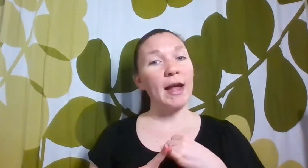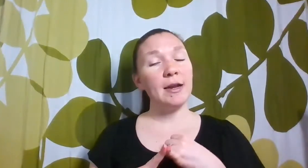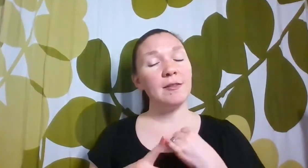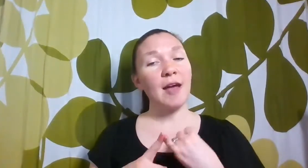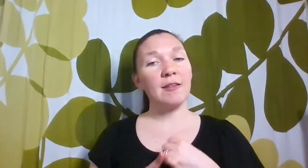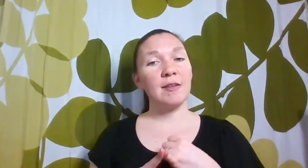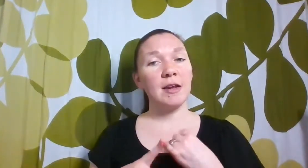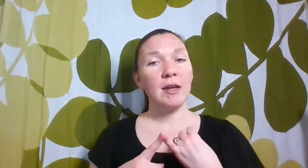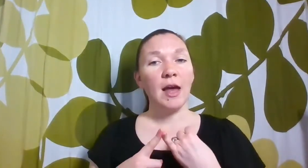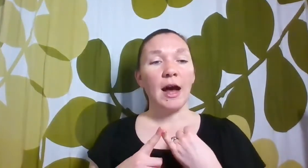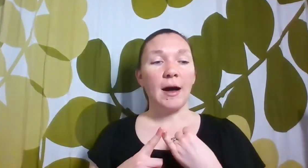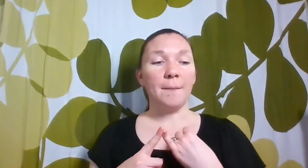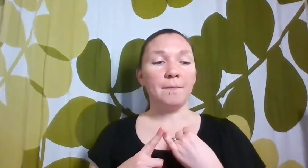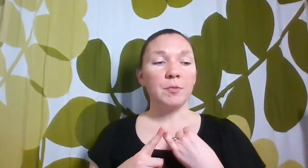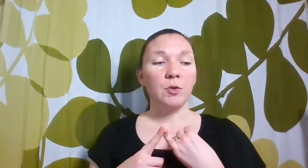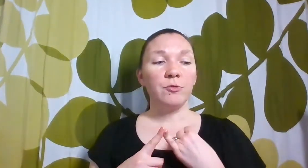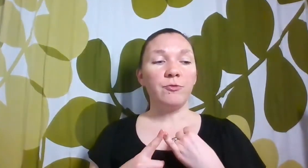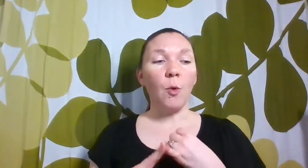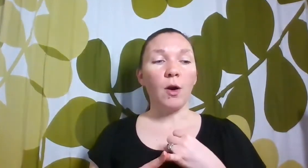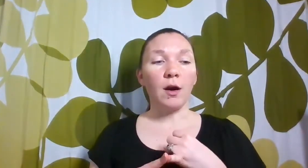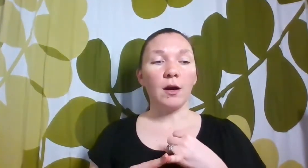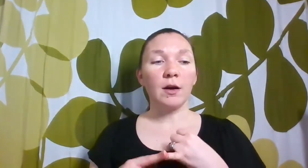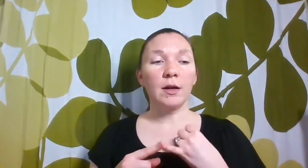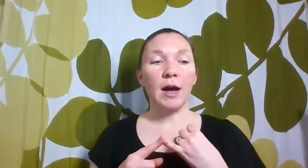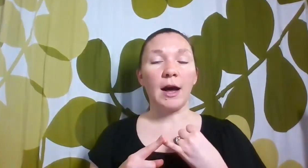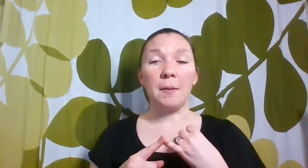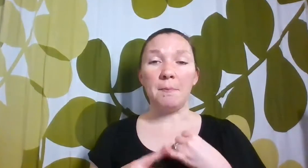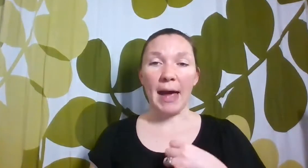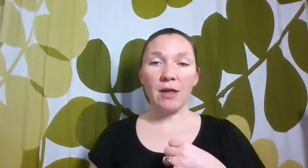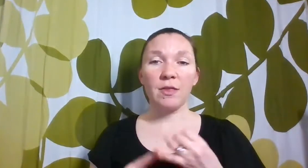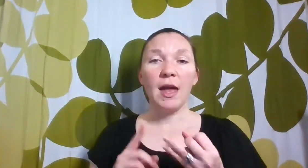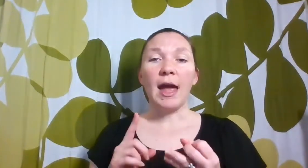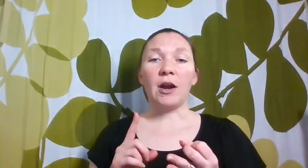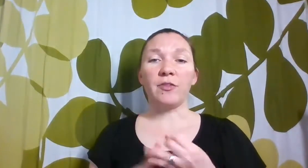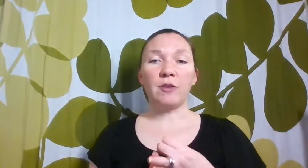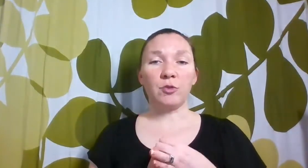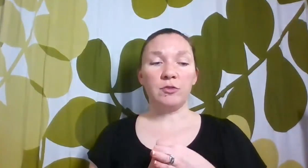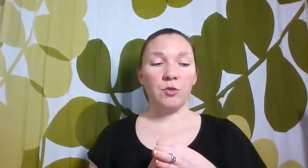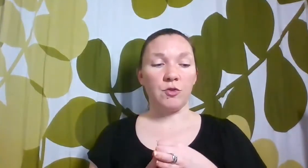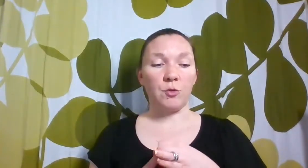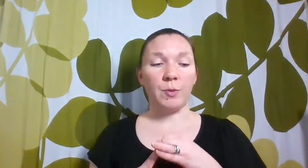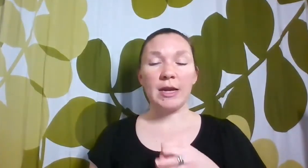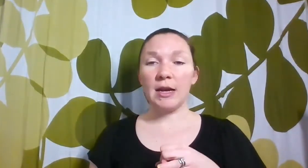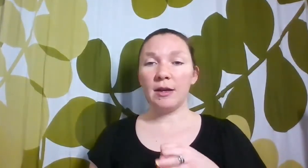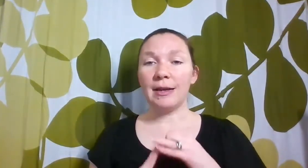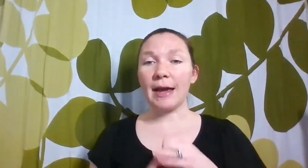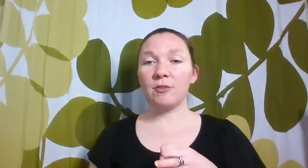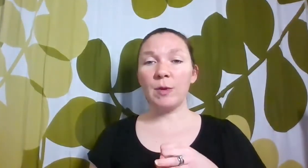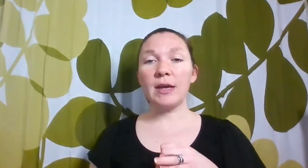testing for math and are scheduled to do reading next week.